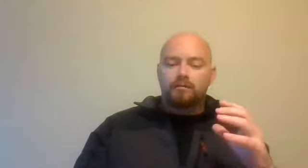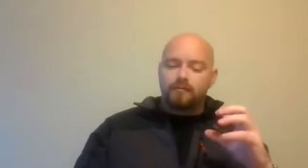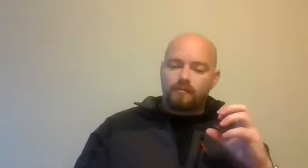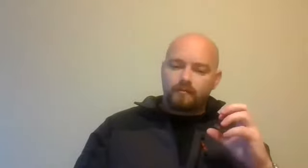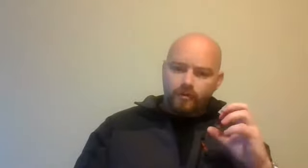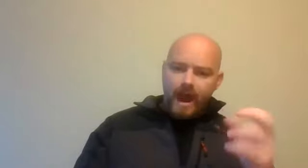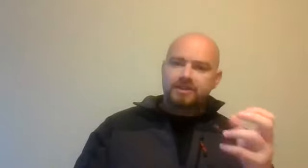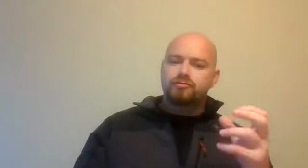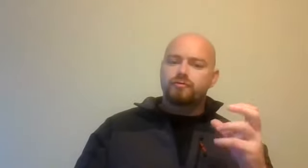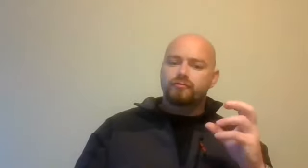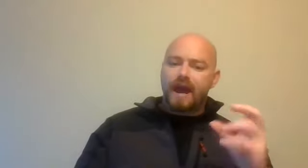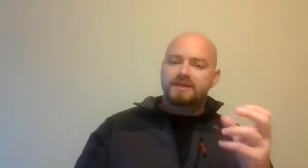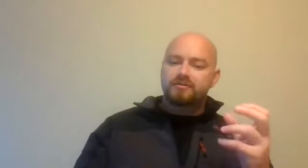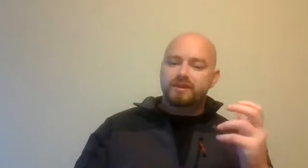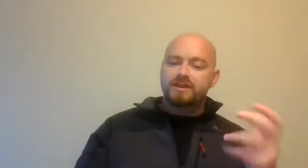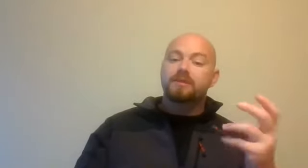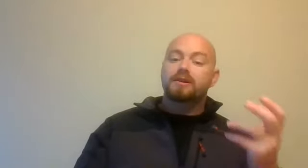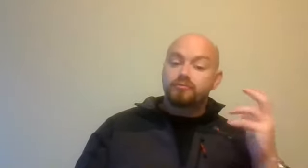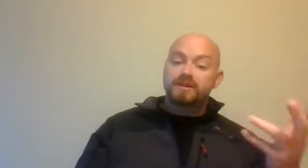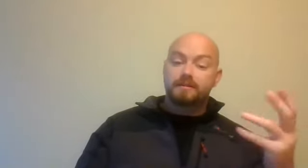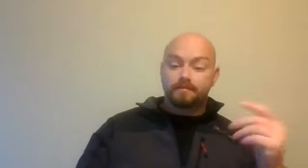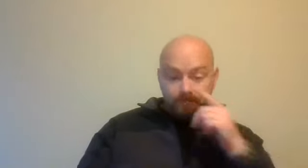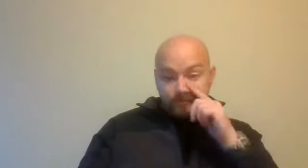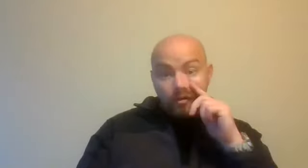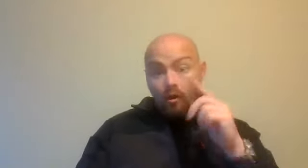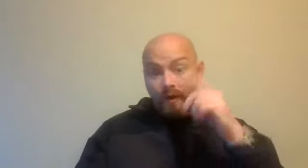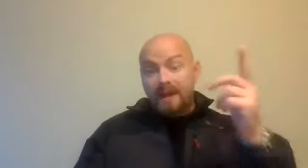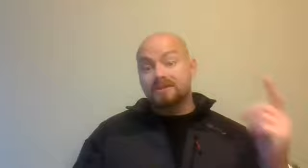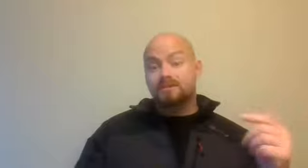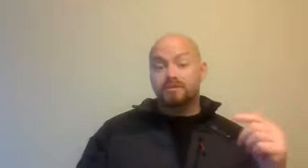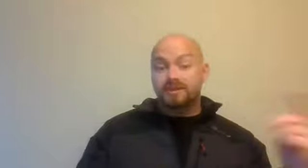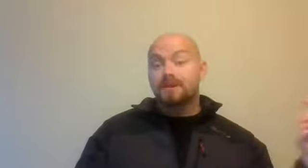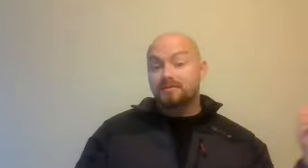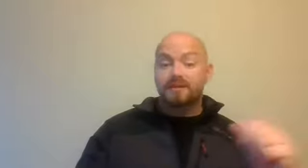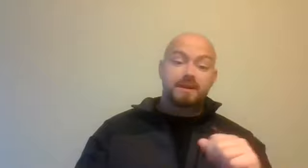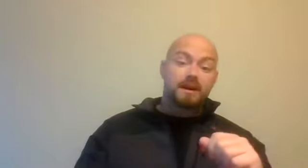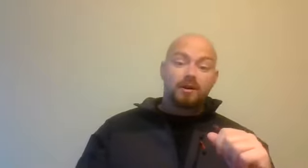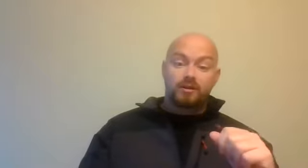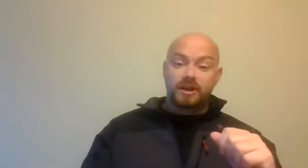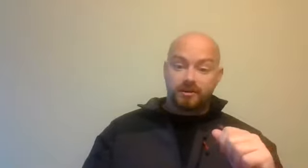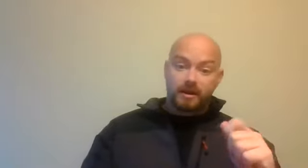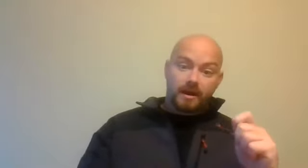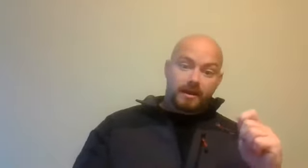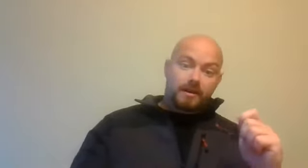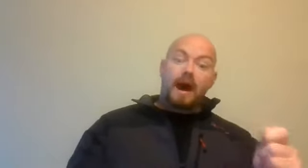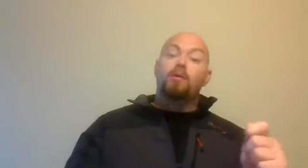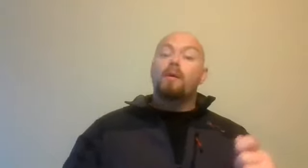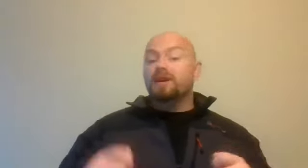all reactionary-stimulized risk, reactions to the stimulants of risk or danger. Now, when we